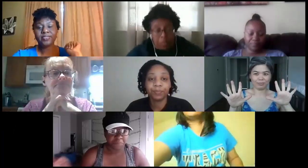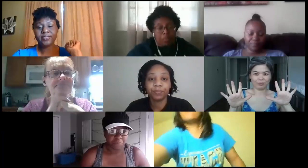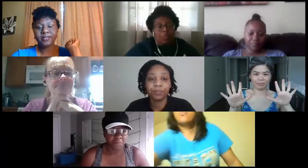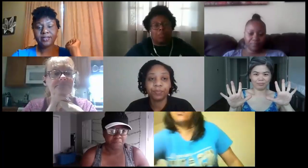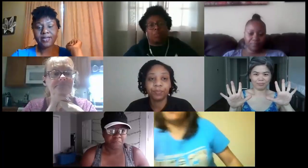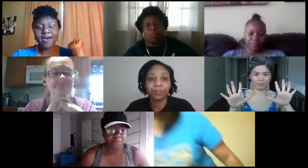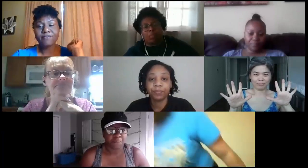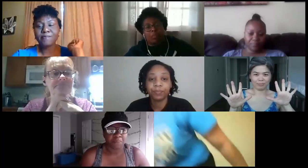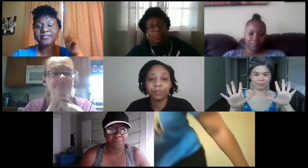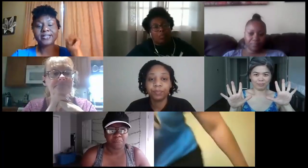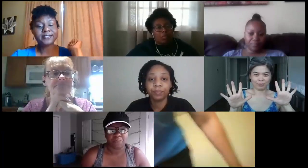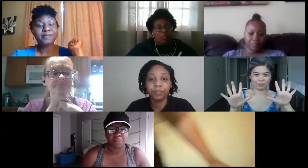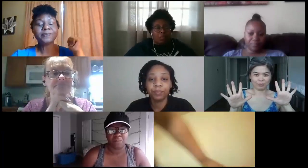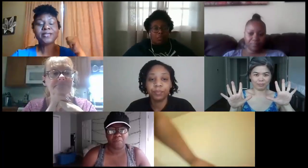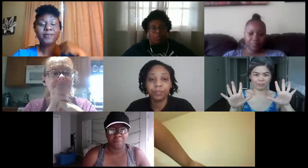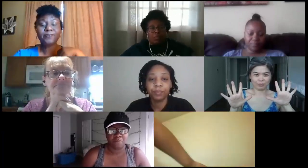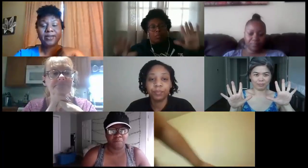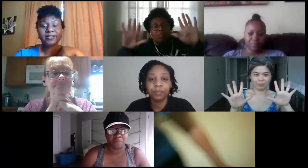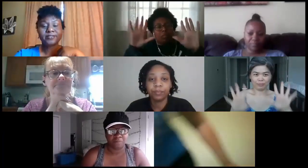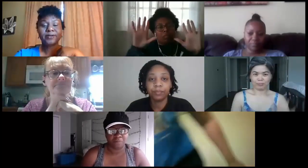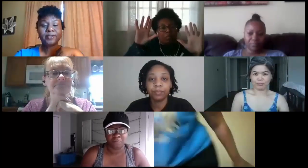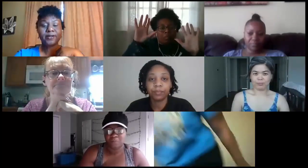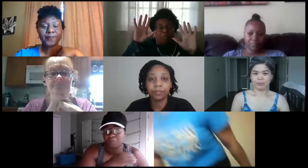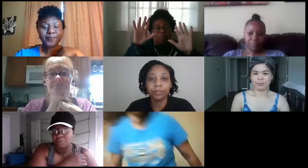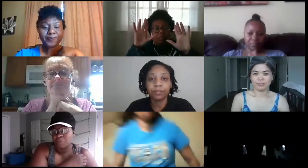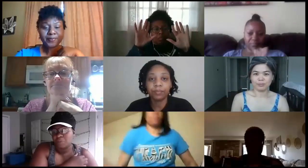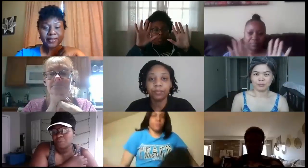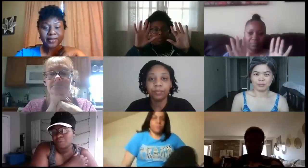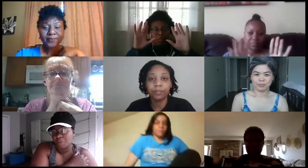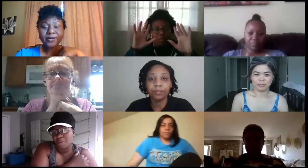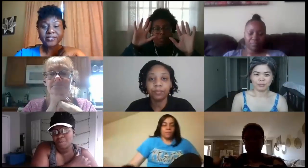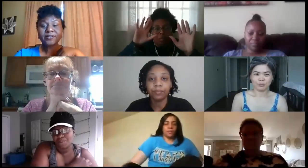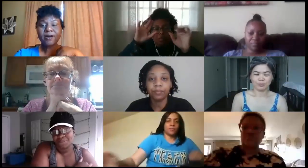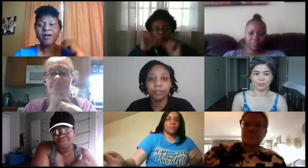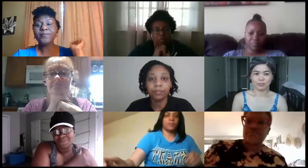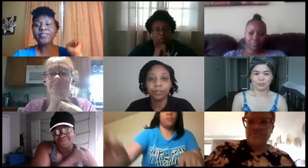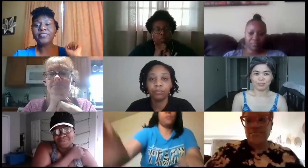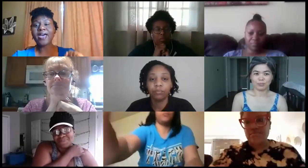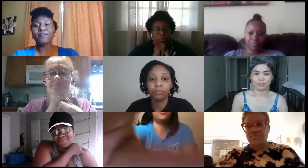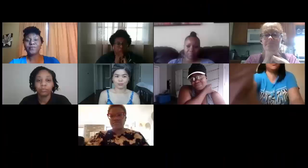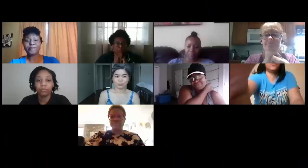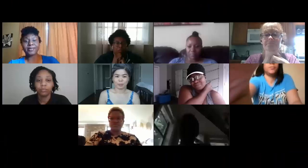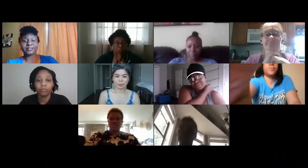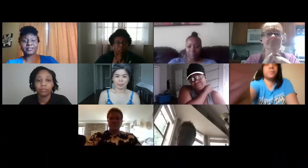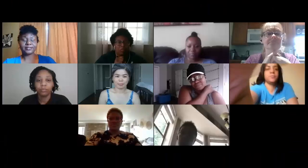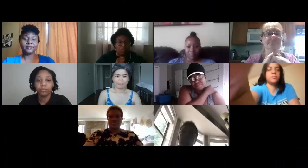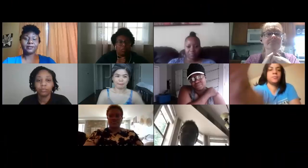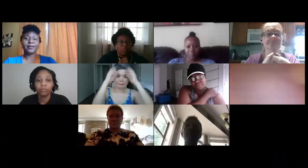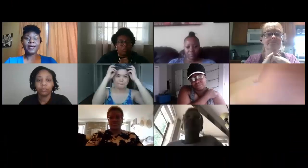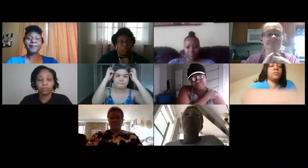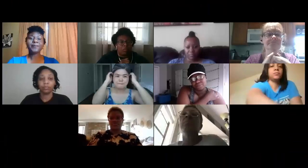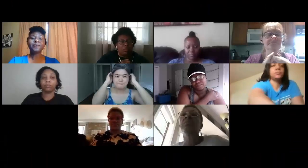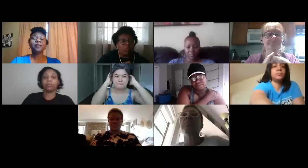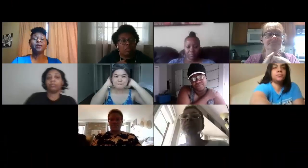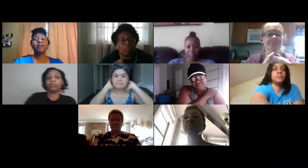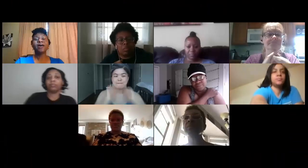alphabets I see people typing ready so we're gonna go we're gonna start off with the alphabets okay now